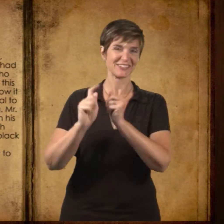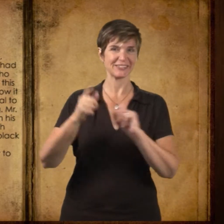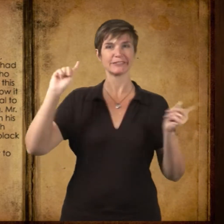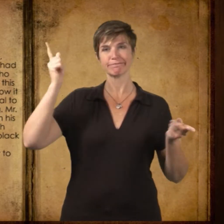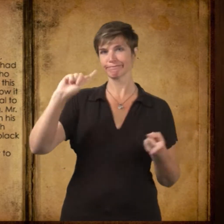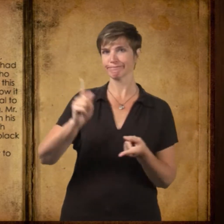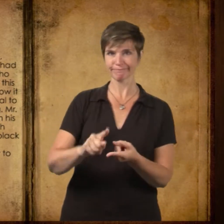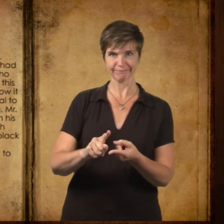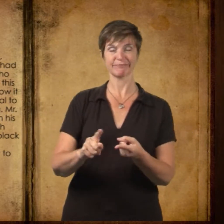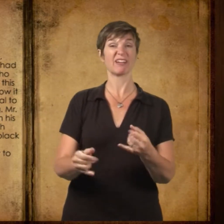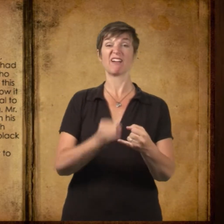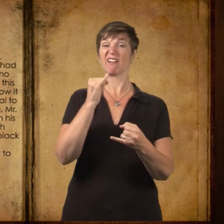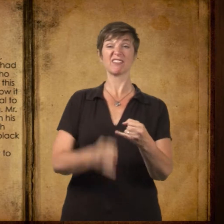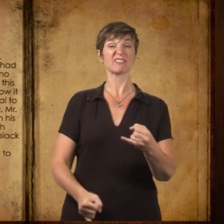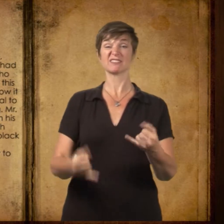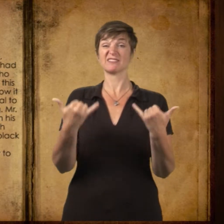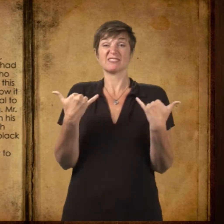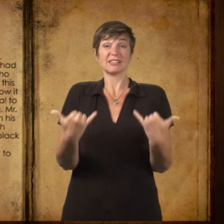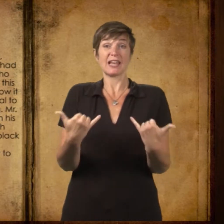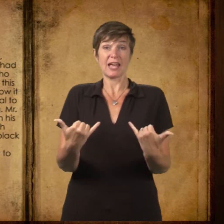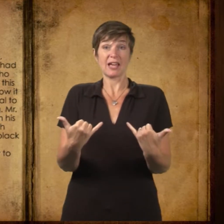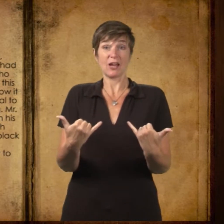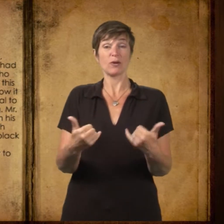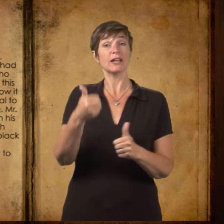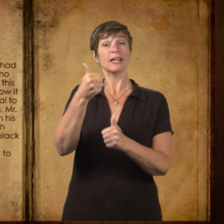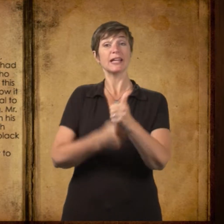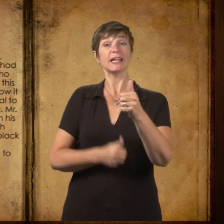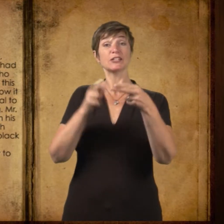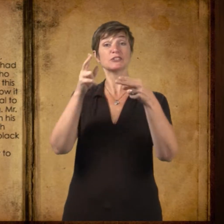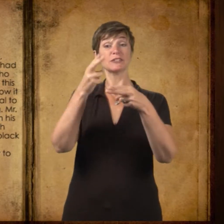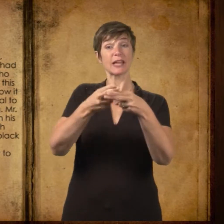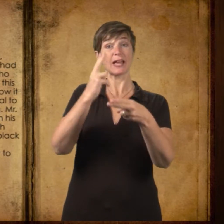necessary only for the official to speak to each person approaching.